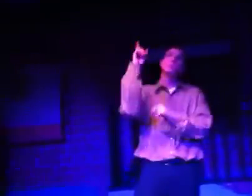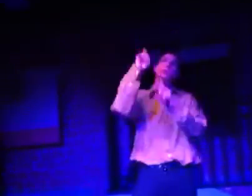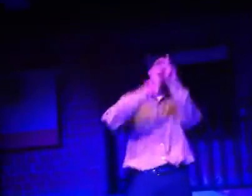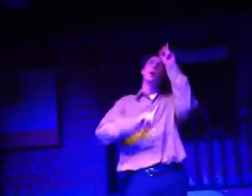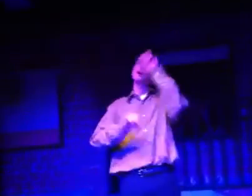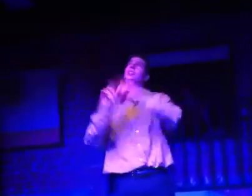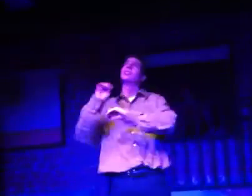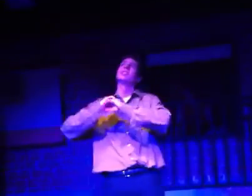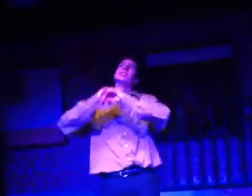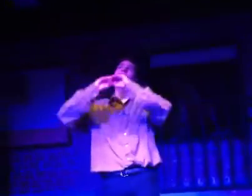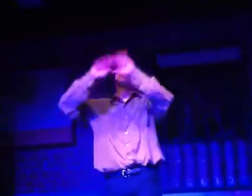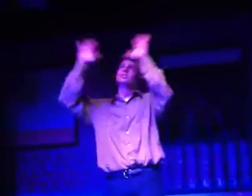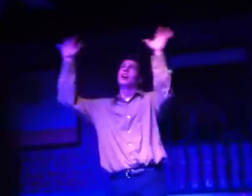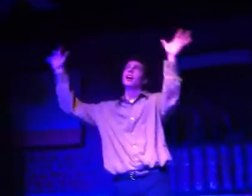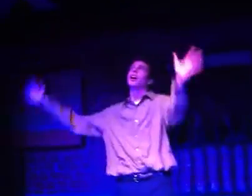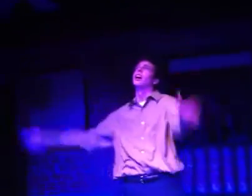no morning star